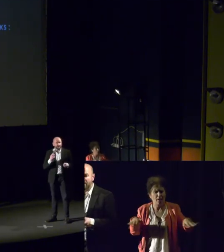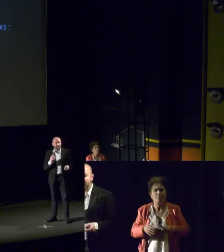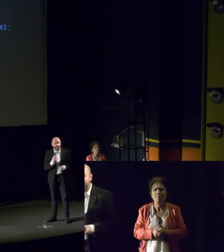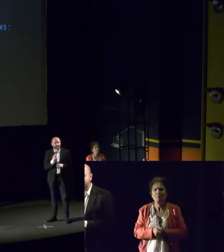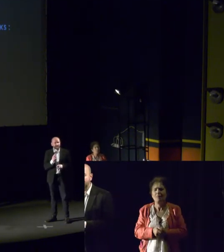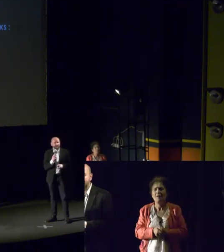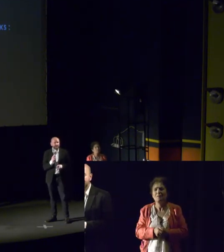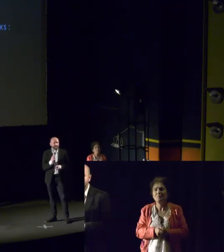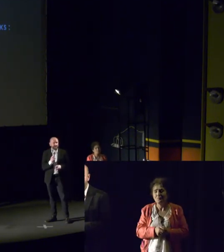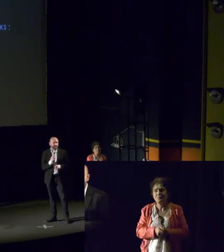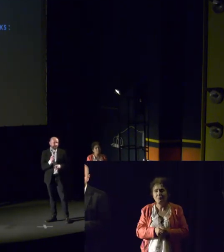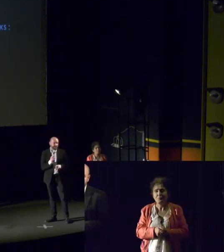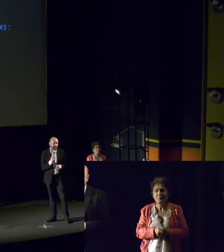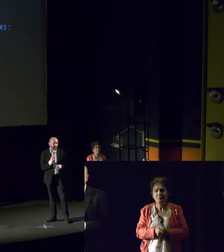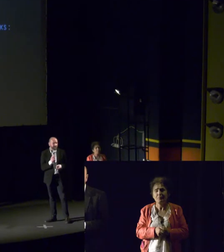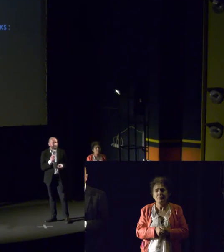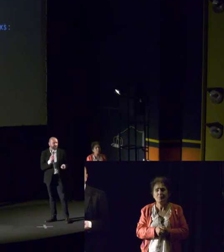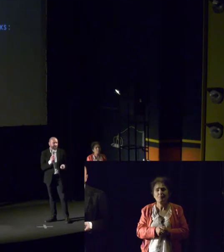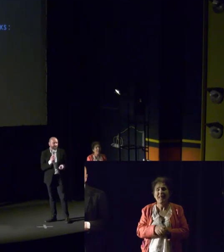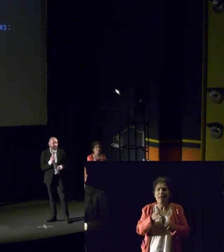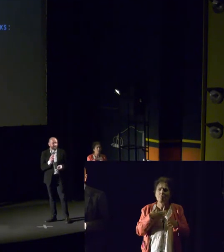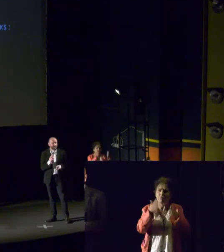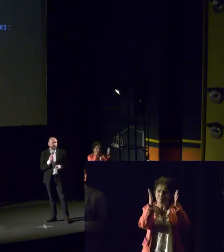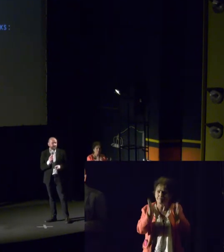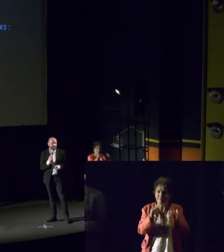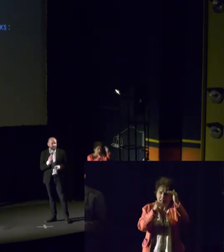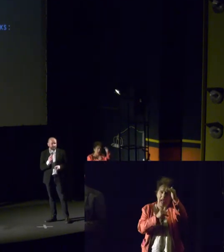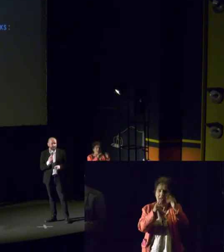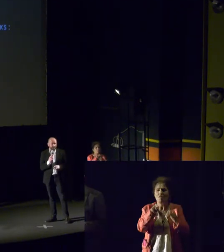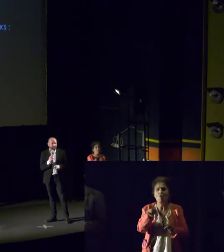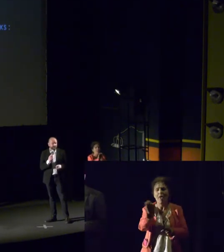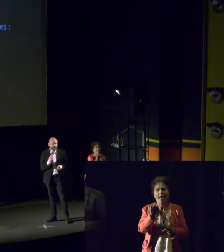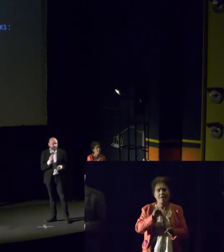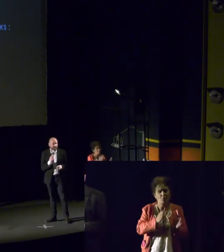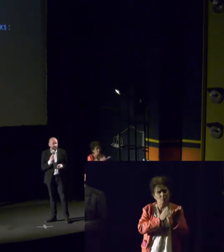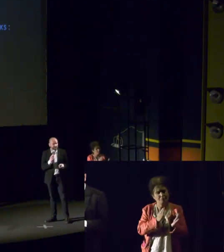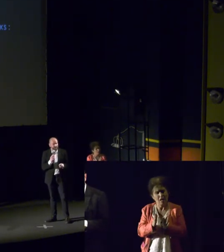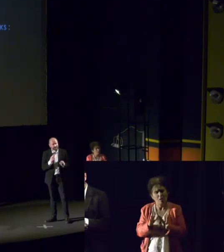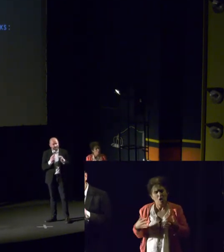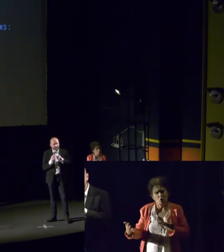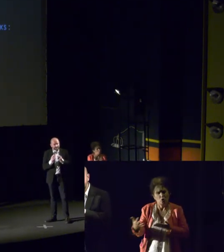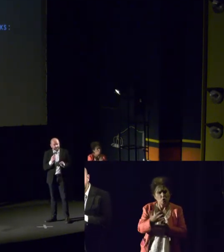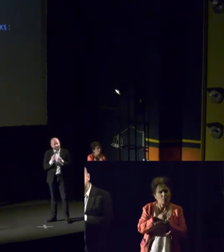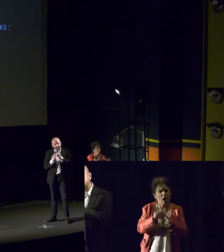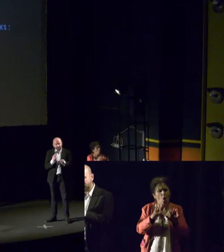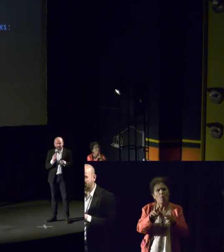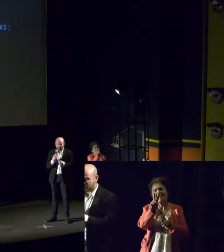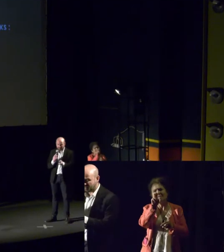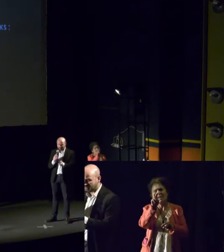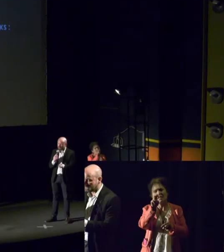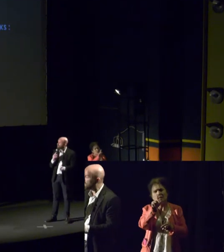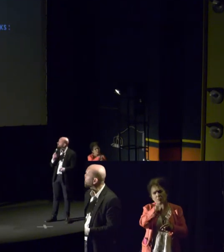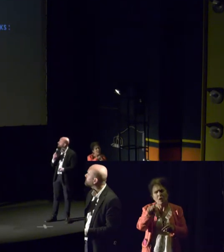a gathering that takes place every year, which brings together about 200 people from 30 countries around Europe that discuss and